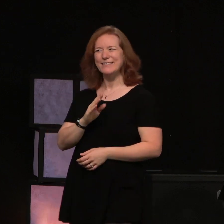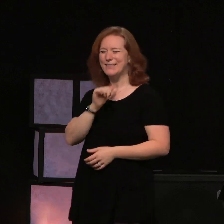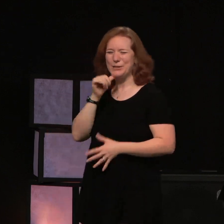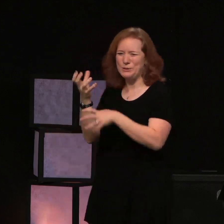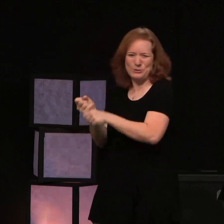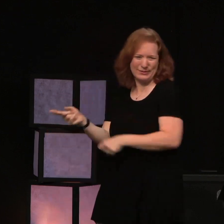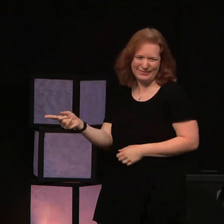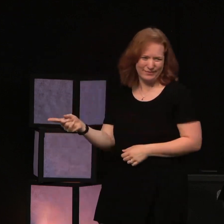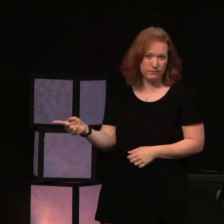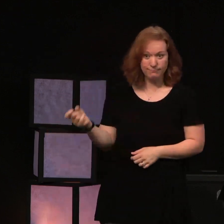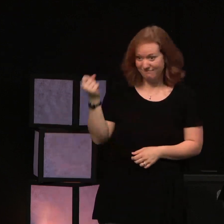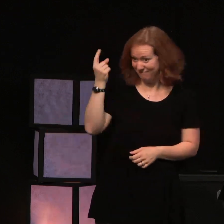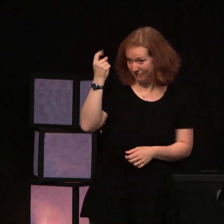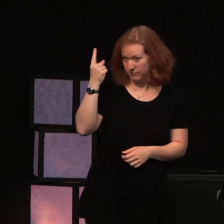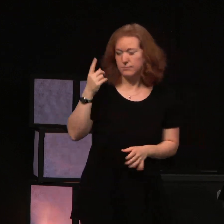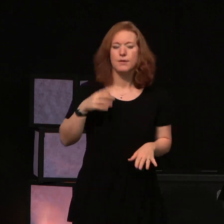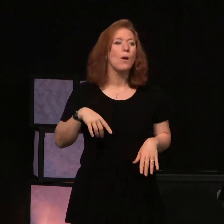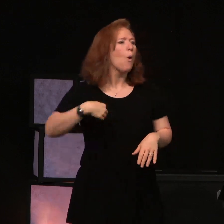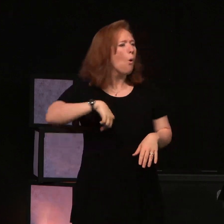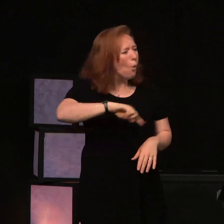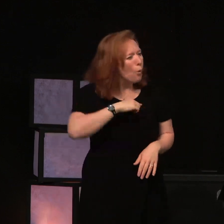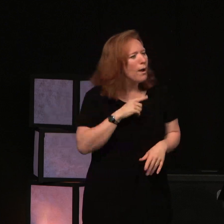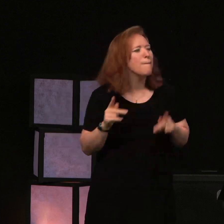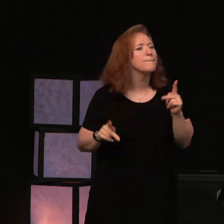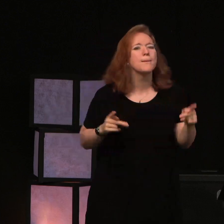We're just people, but we serve the healer.